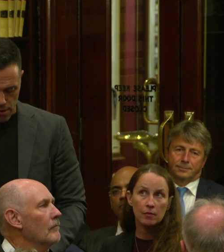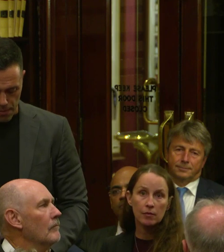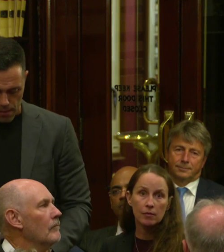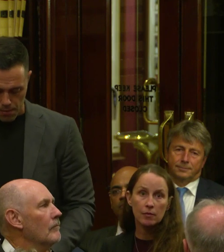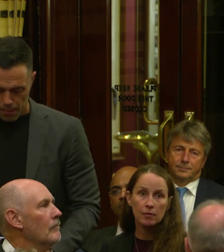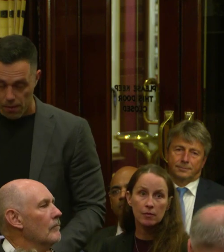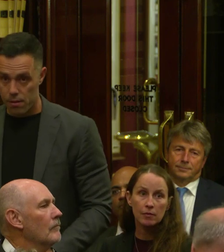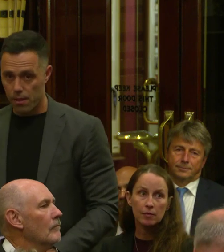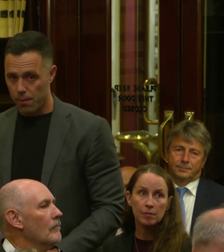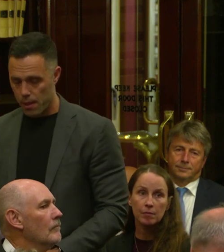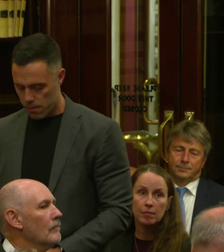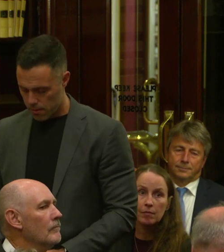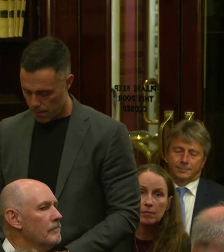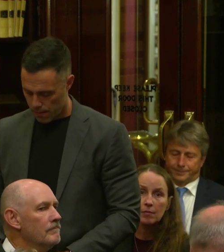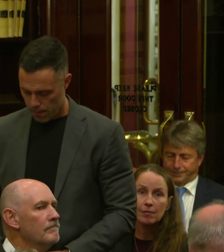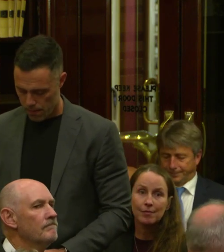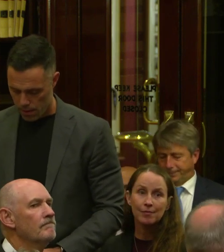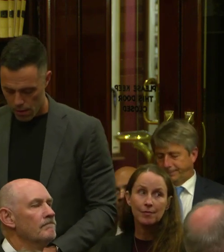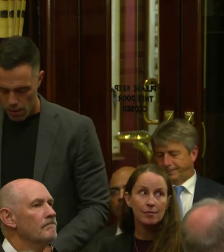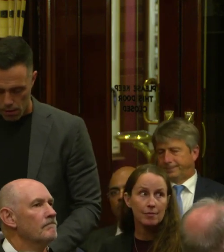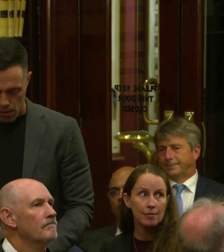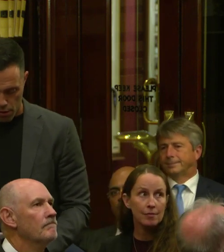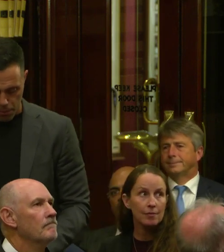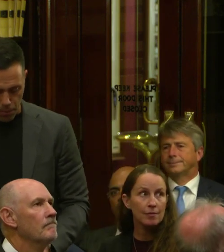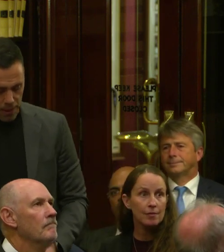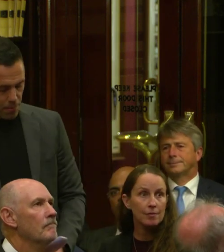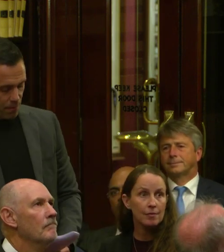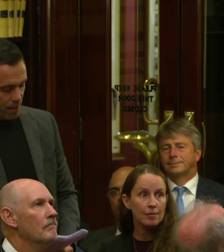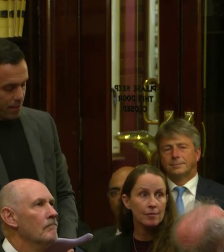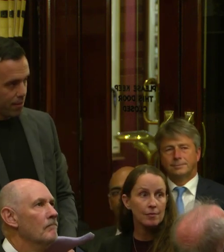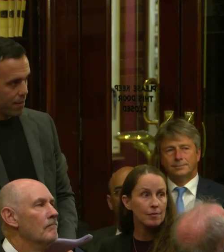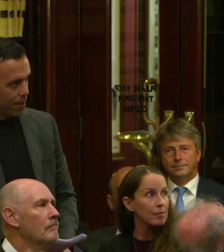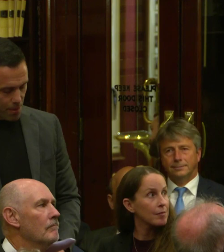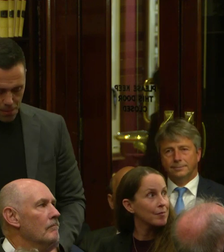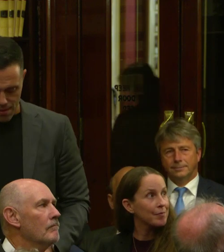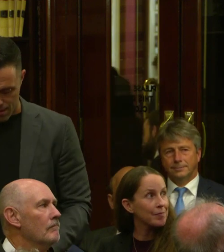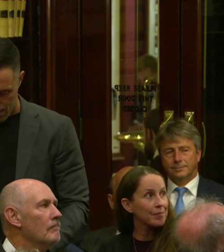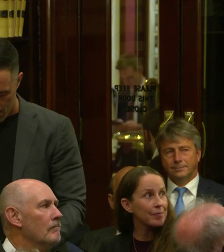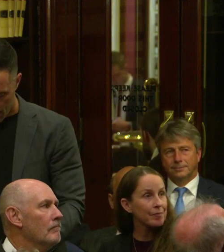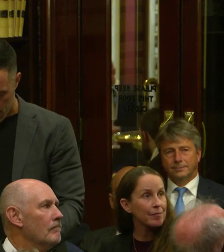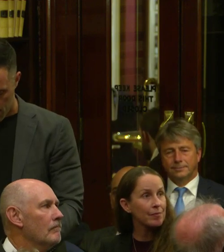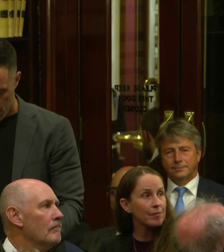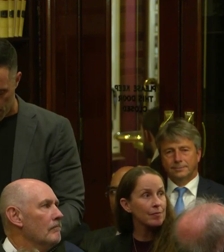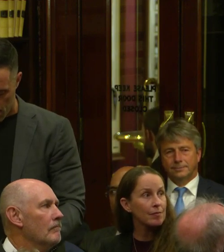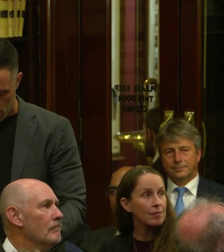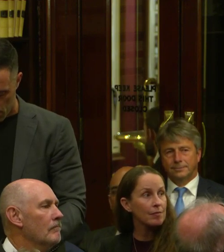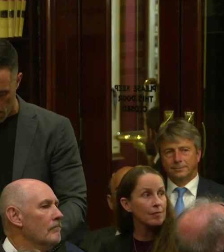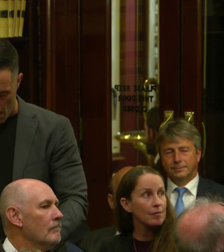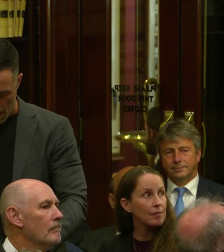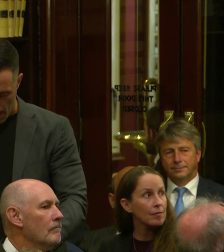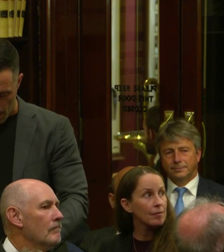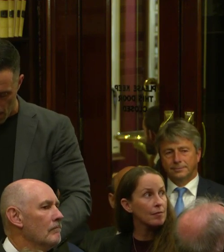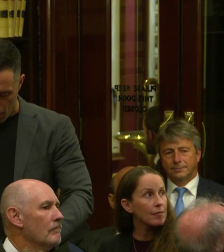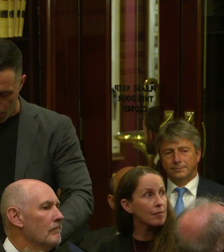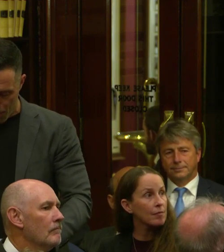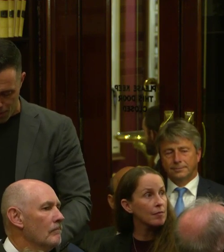Honourable Chris Means, Premier of New South Wales, the Honourable Benjamin Franklin, President of the Legislative Council,